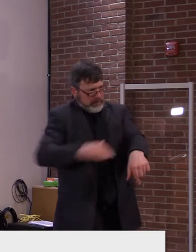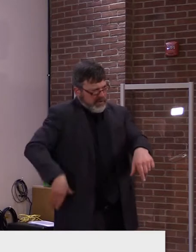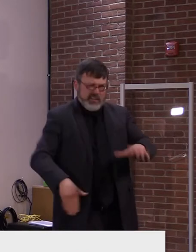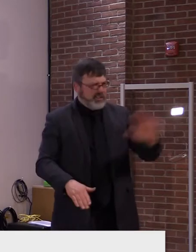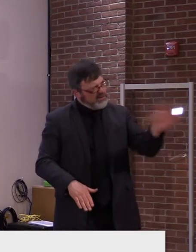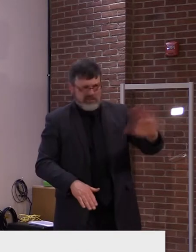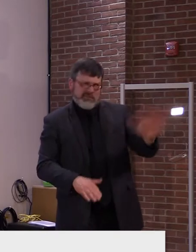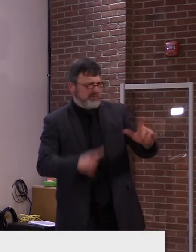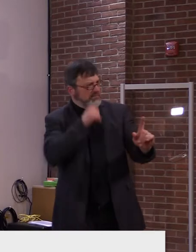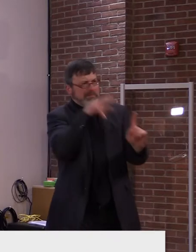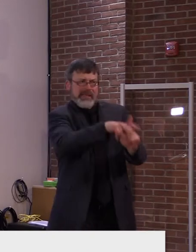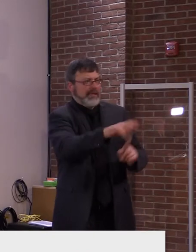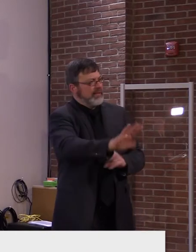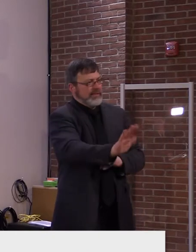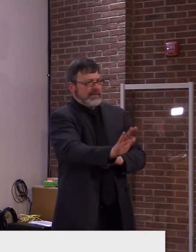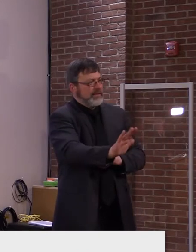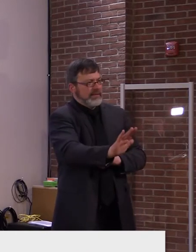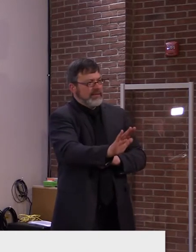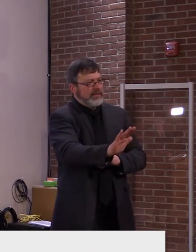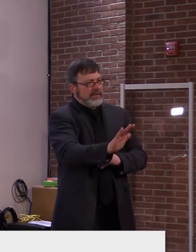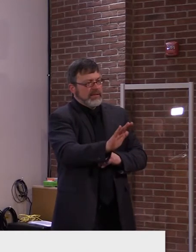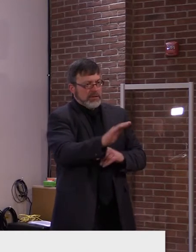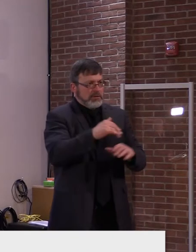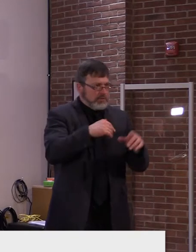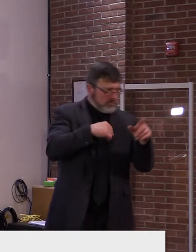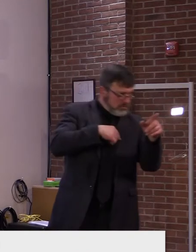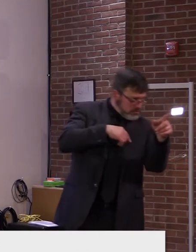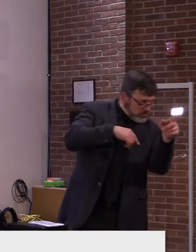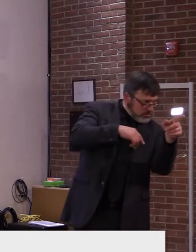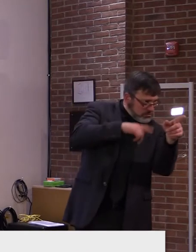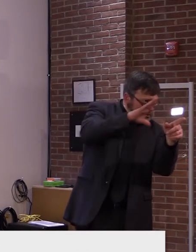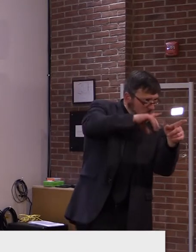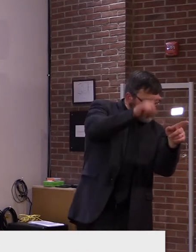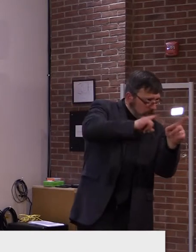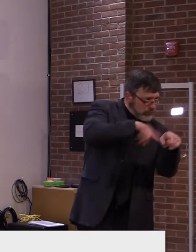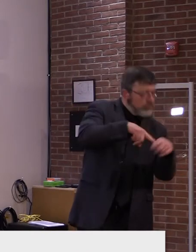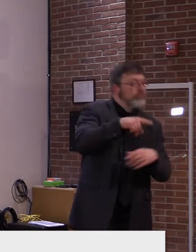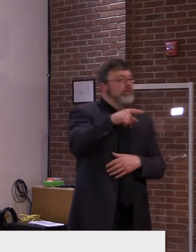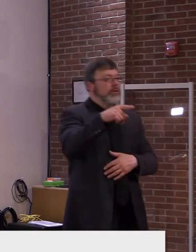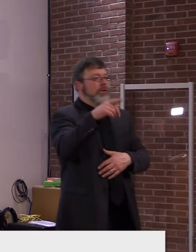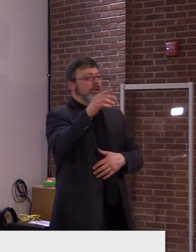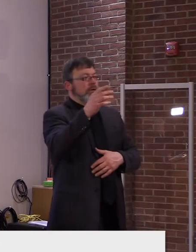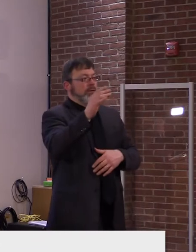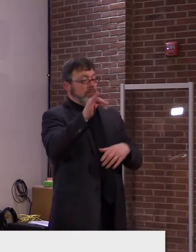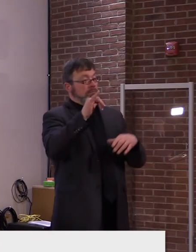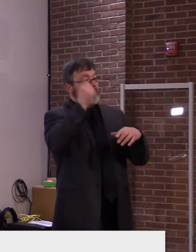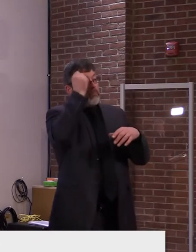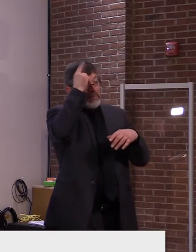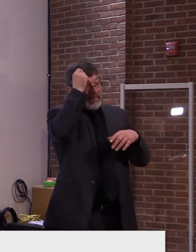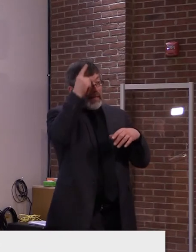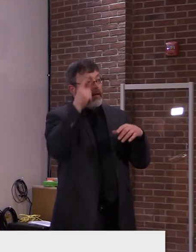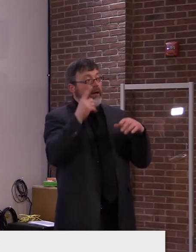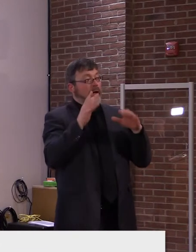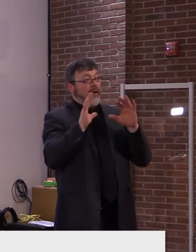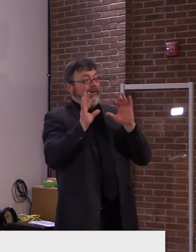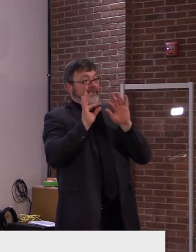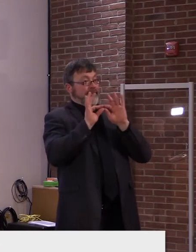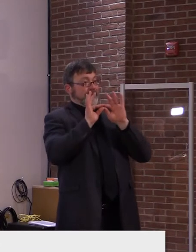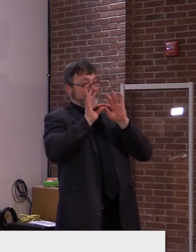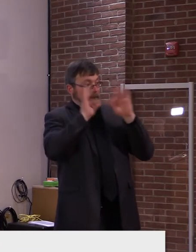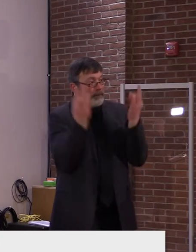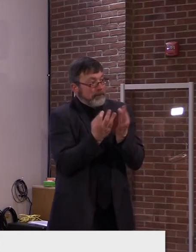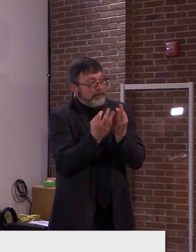does that answer your question? So if you're, if you're an individual, you're a relative of somebody that's in a long-term care facility and you're not vaccinated,